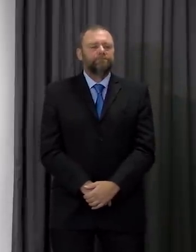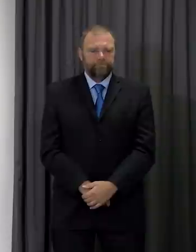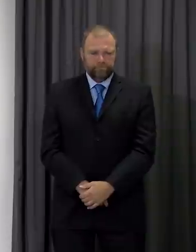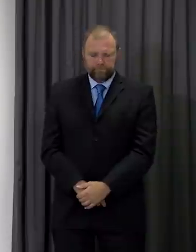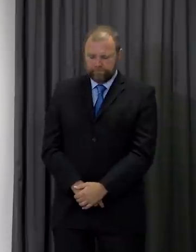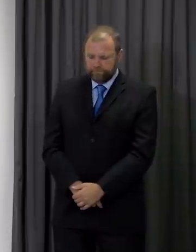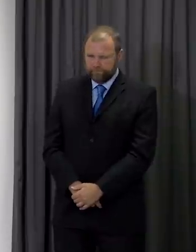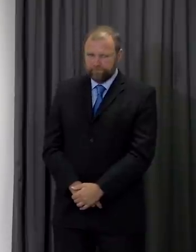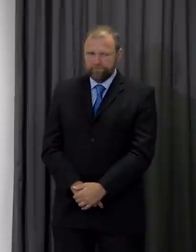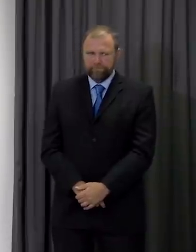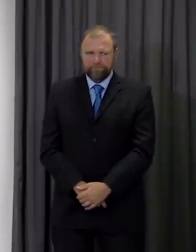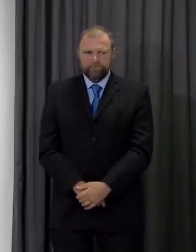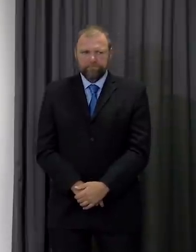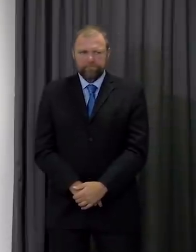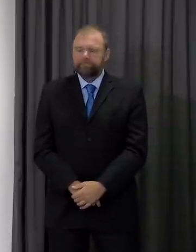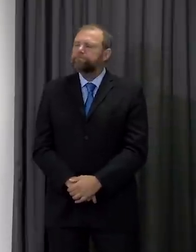Hi Minister